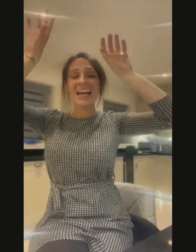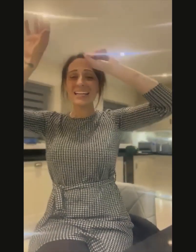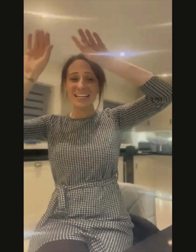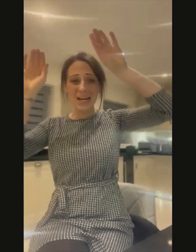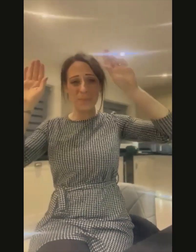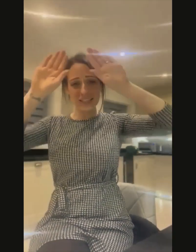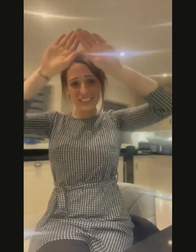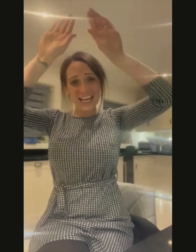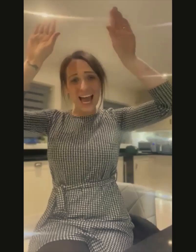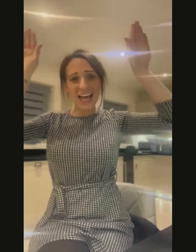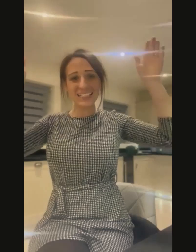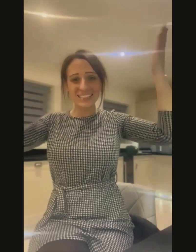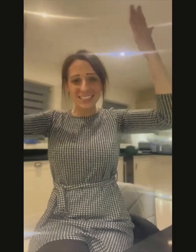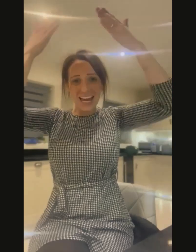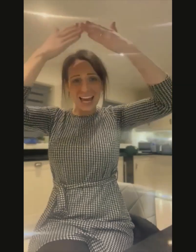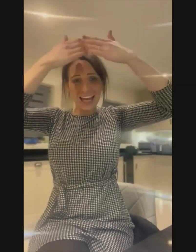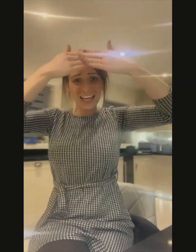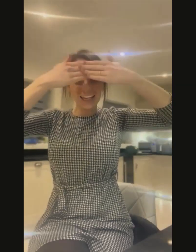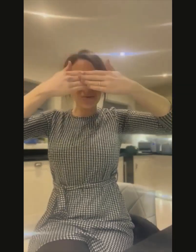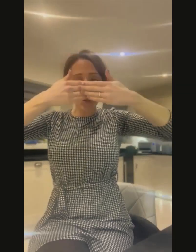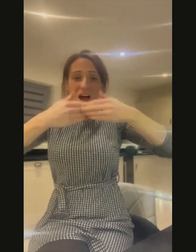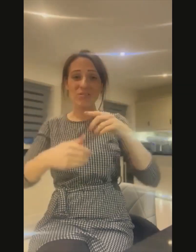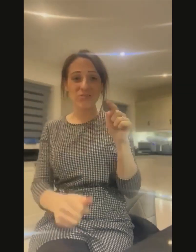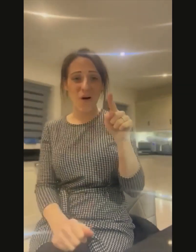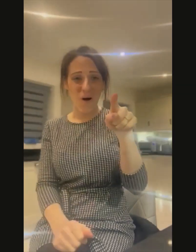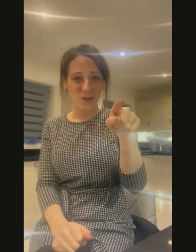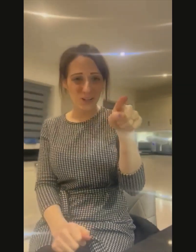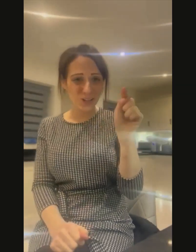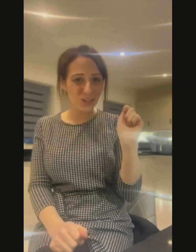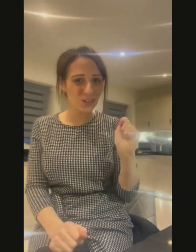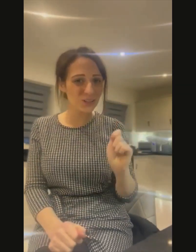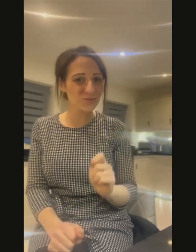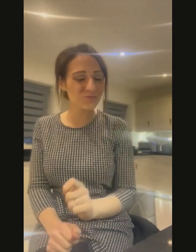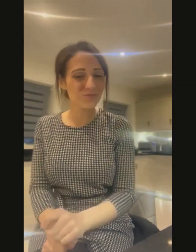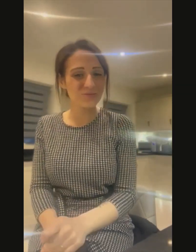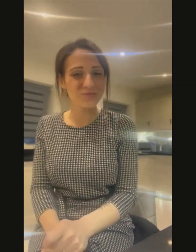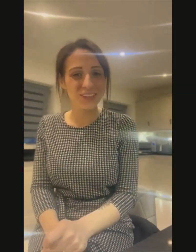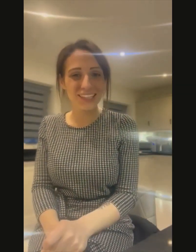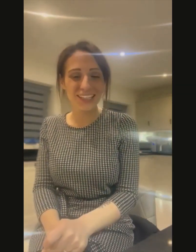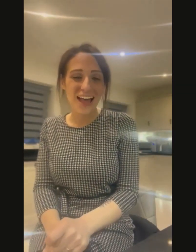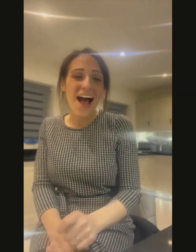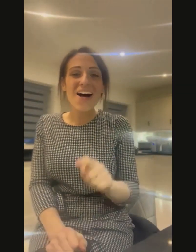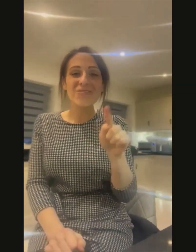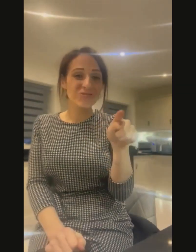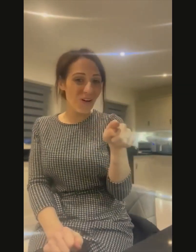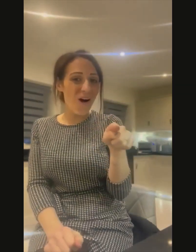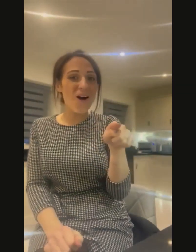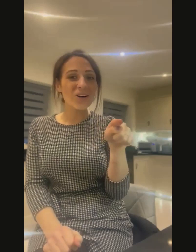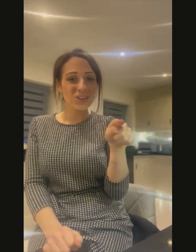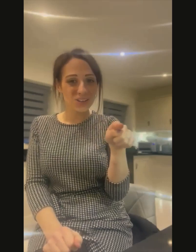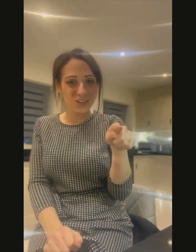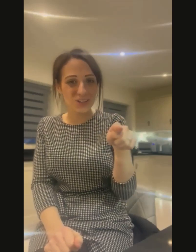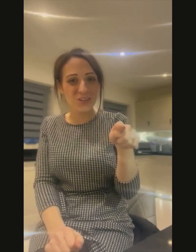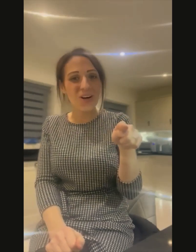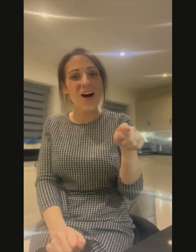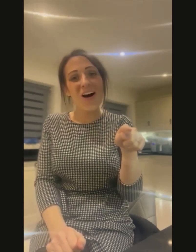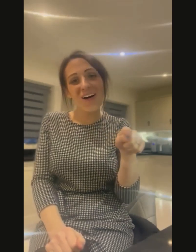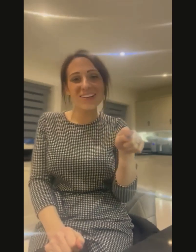up the sky tonight For you, for you All the